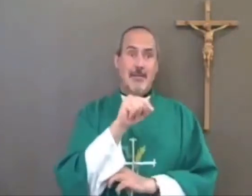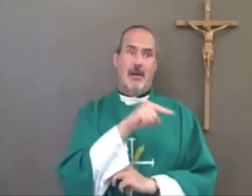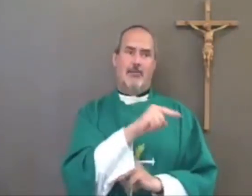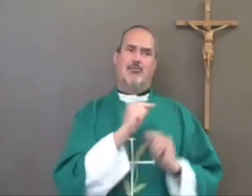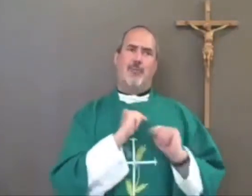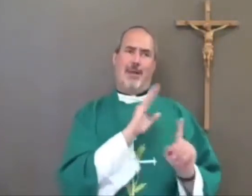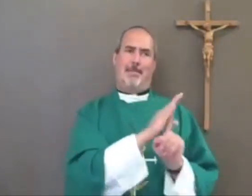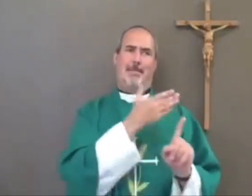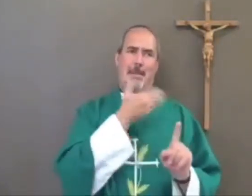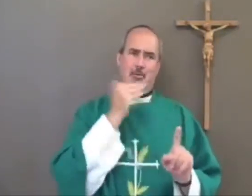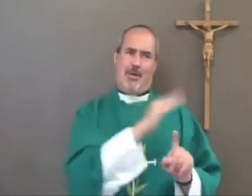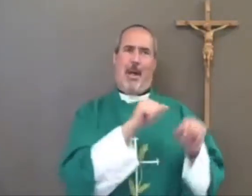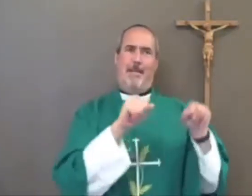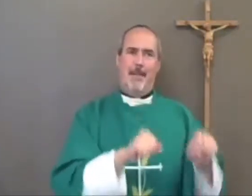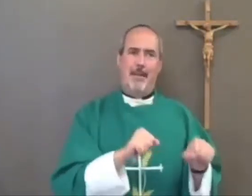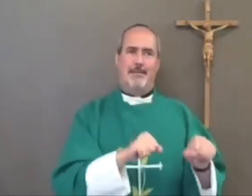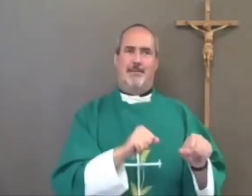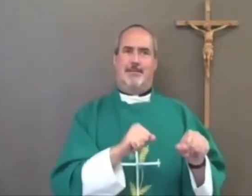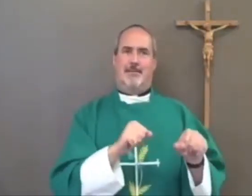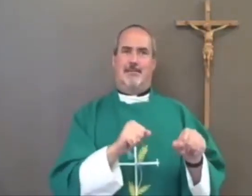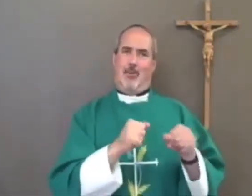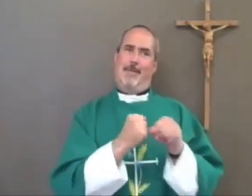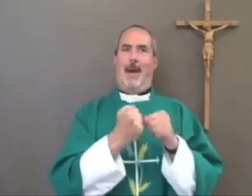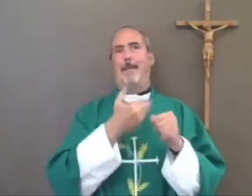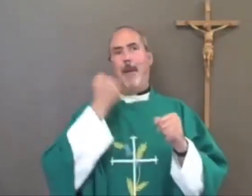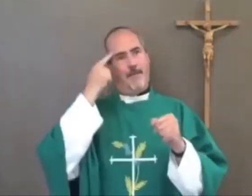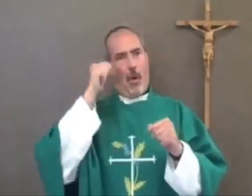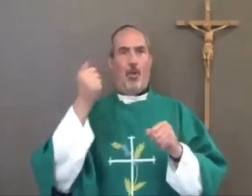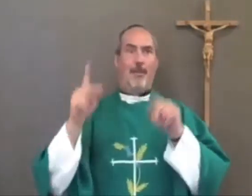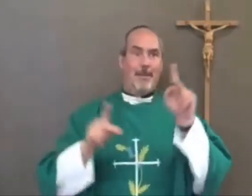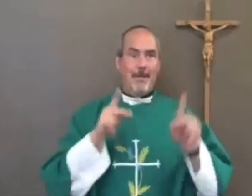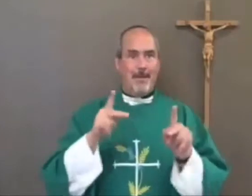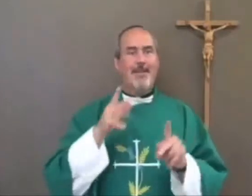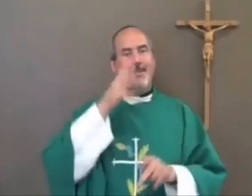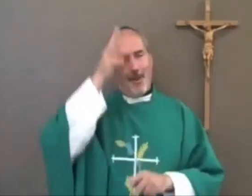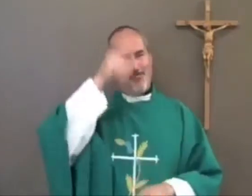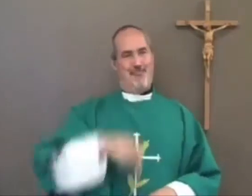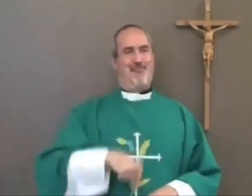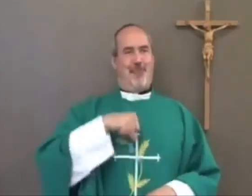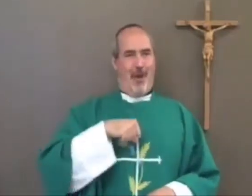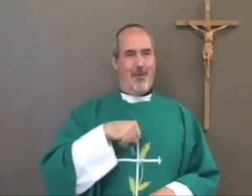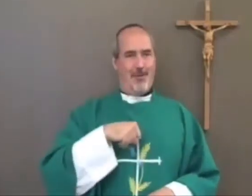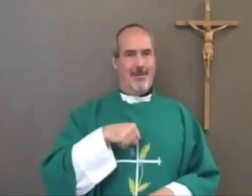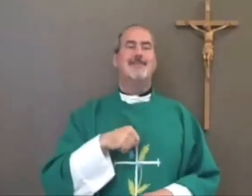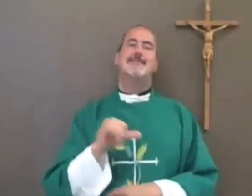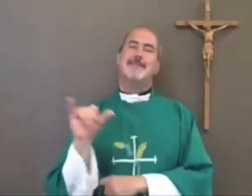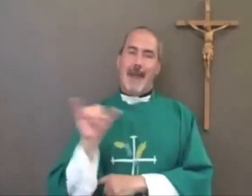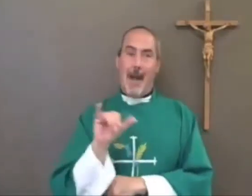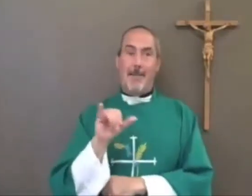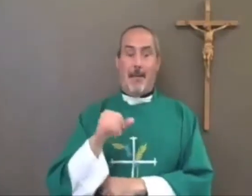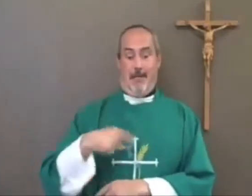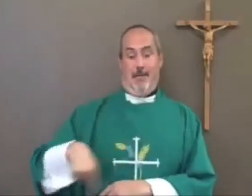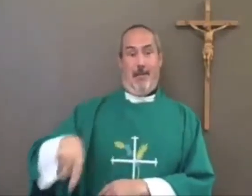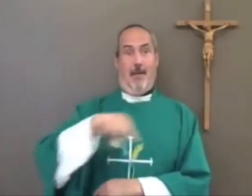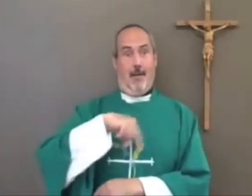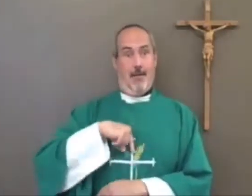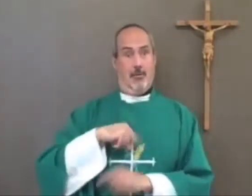When a child grows up to be an adult, he has to use his abilities to the best that he can to make his parents